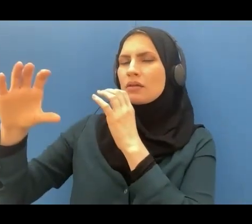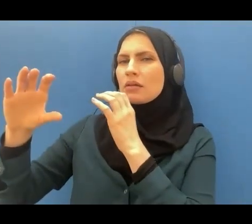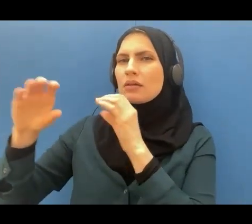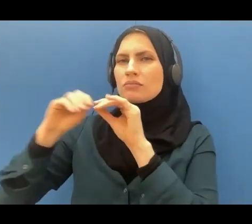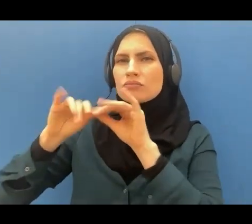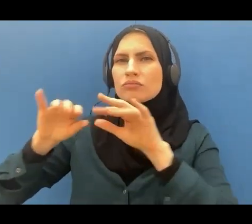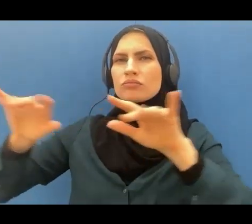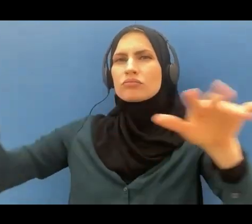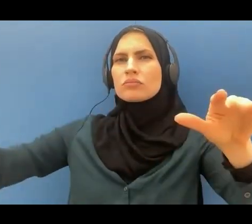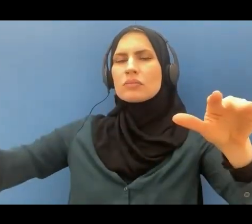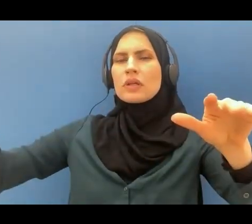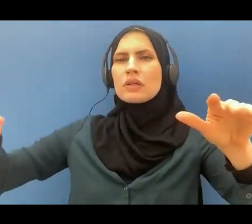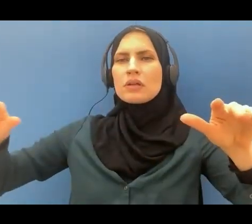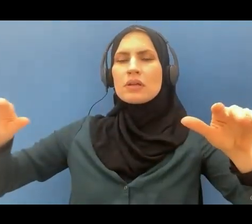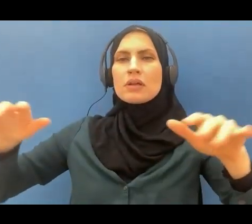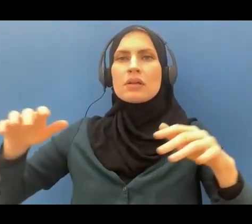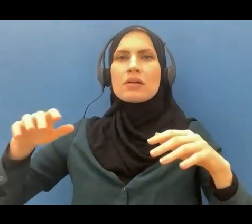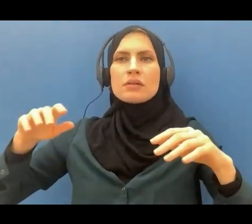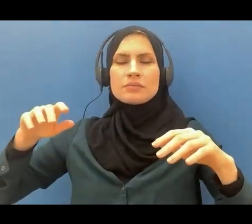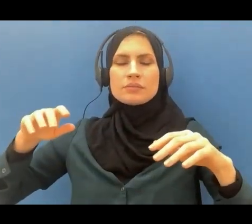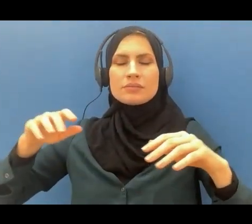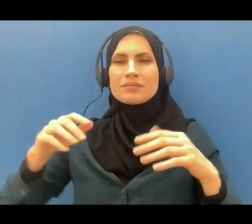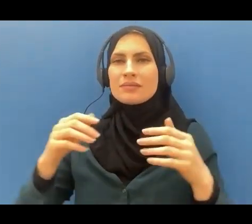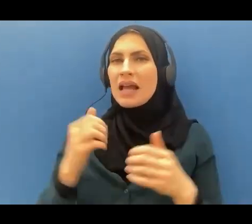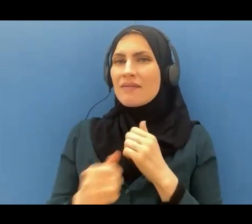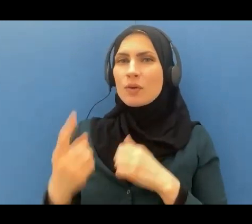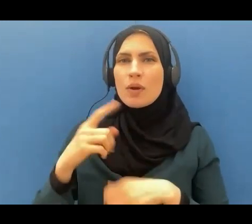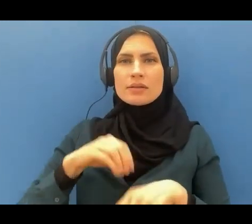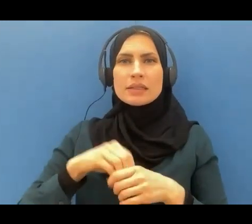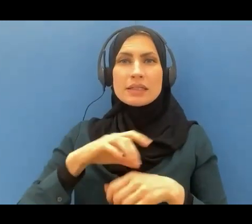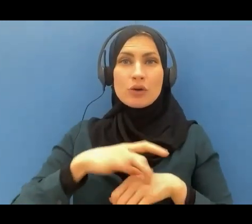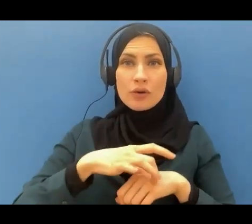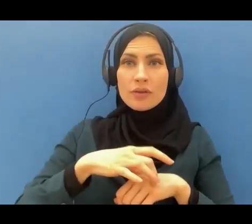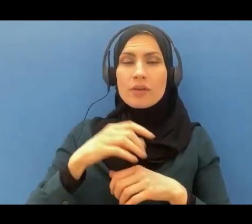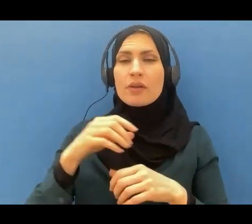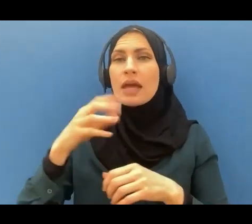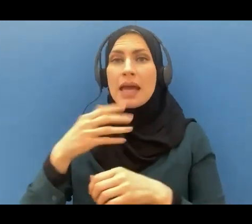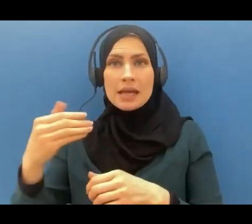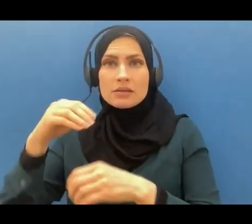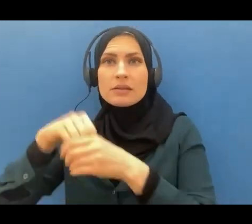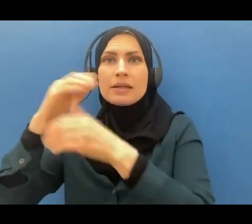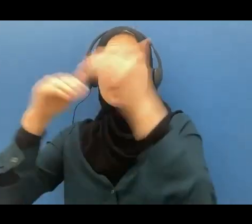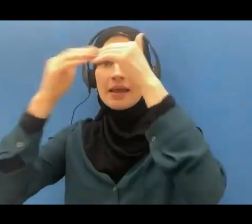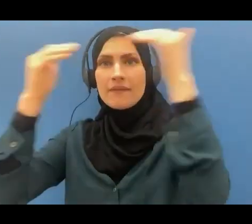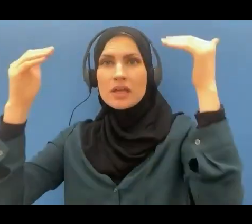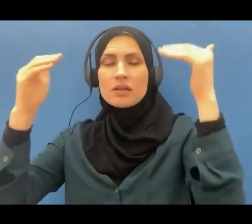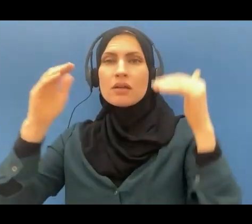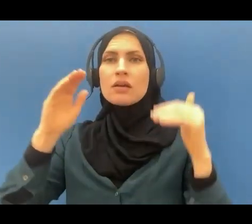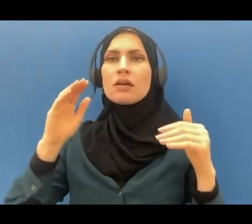and all who are on the earth will soon will swoon away they